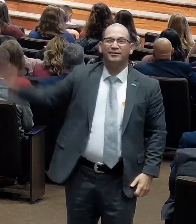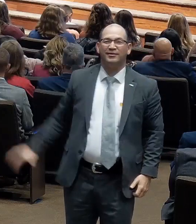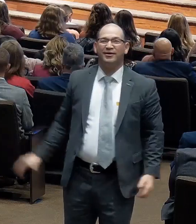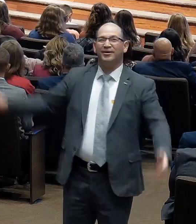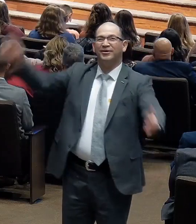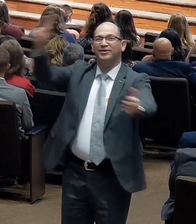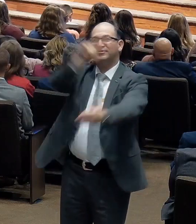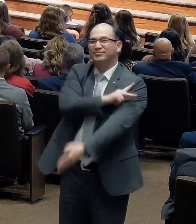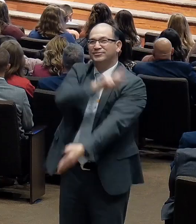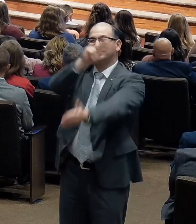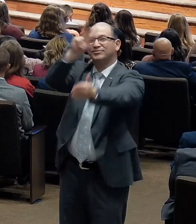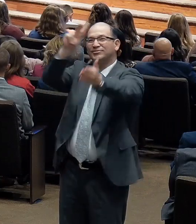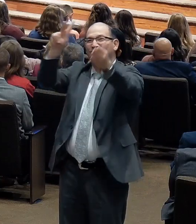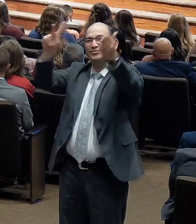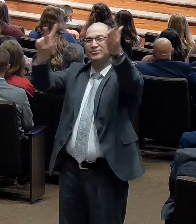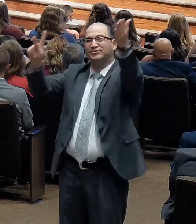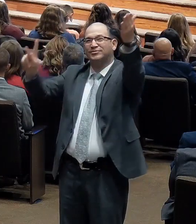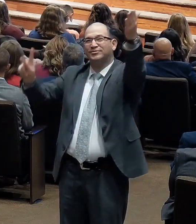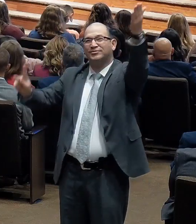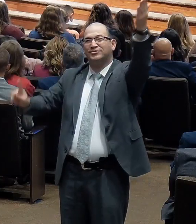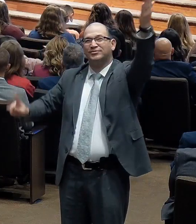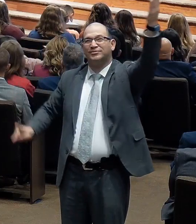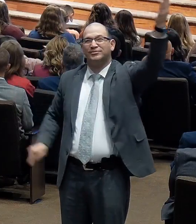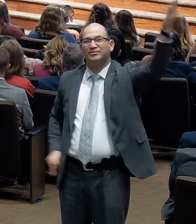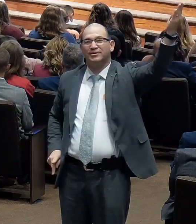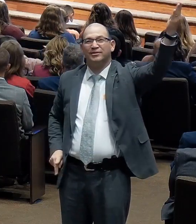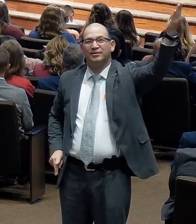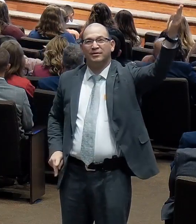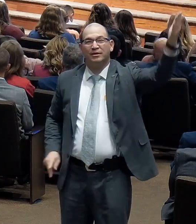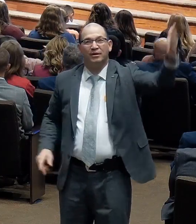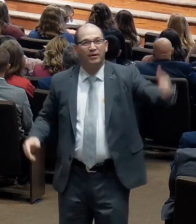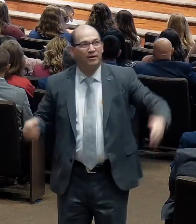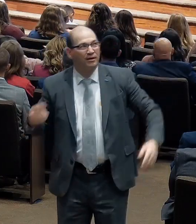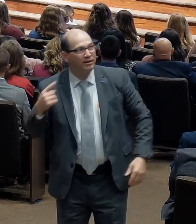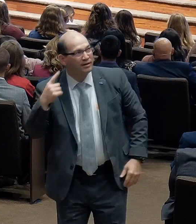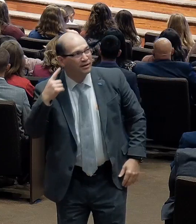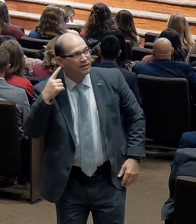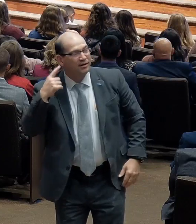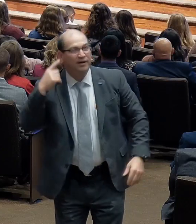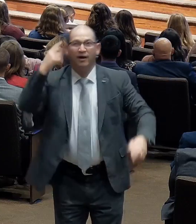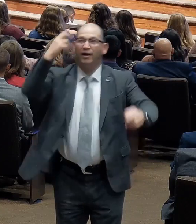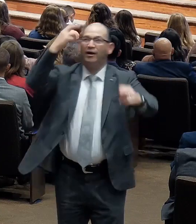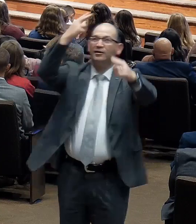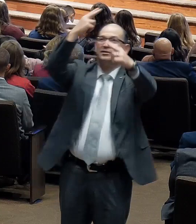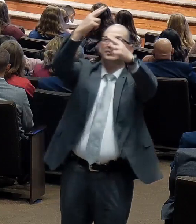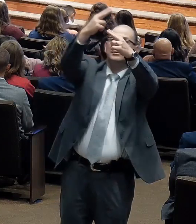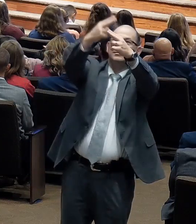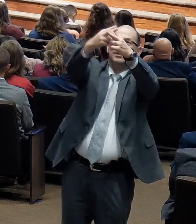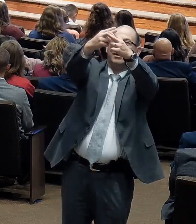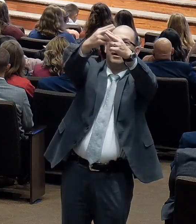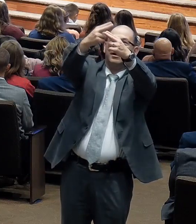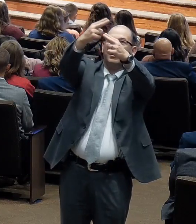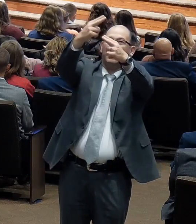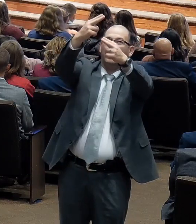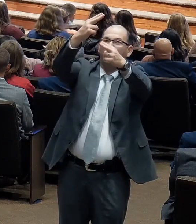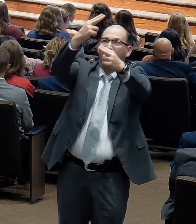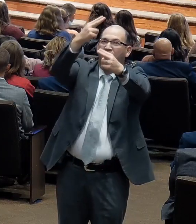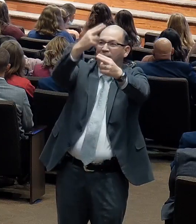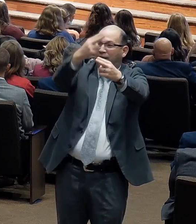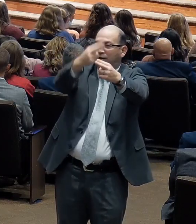Slowly the names from the book are read.